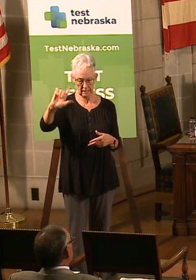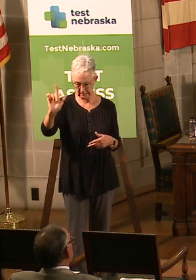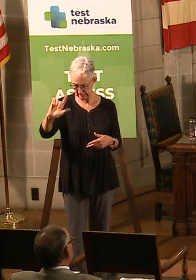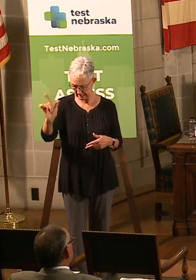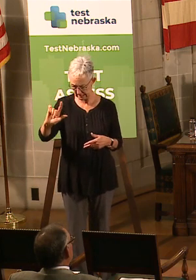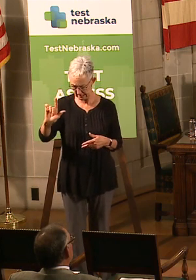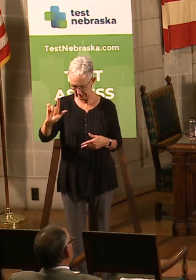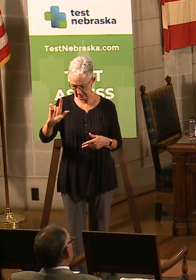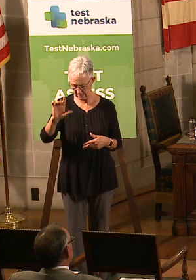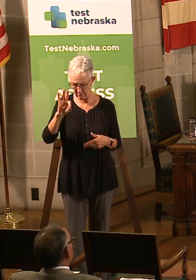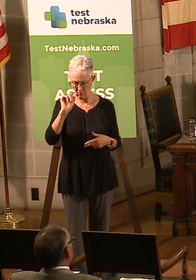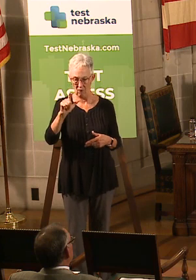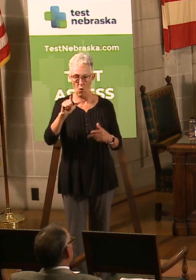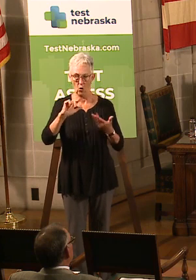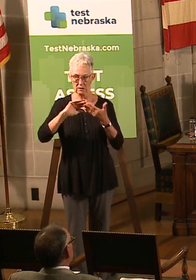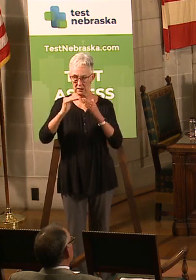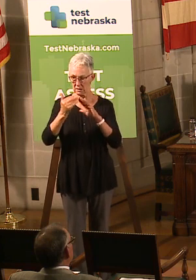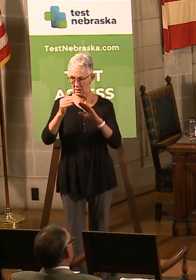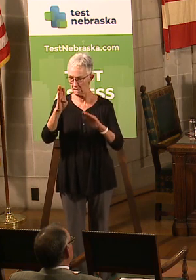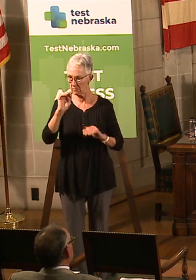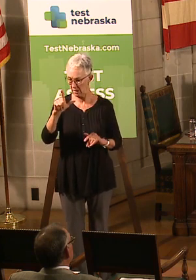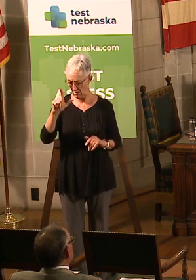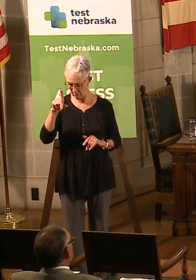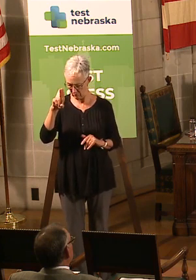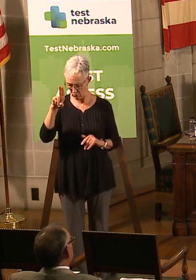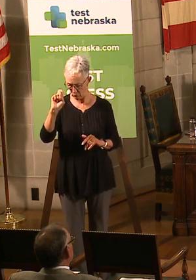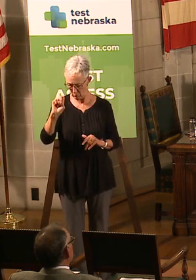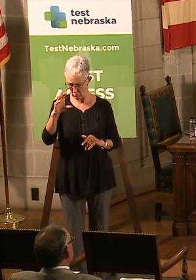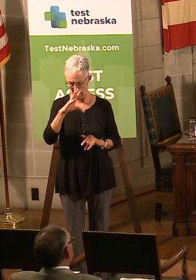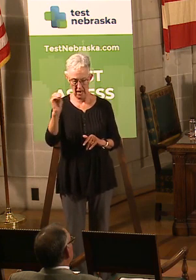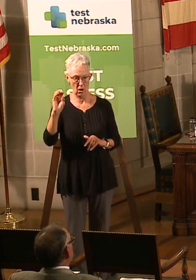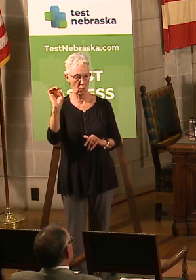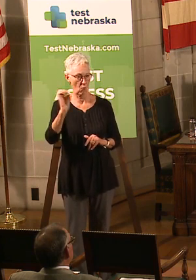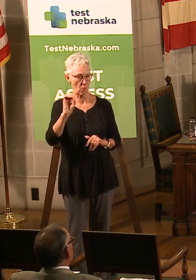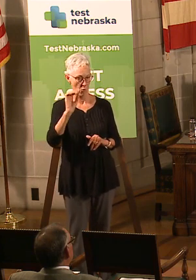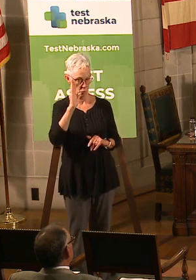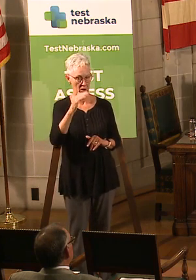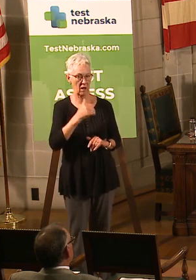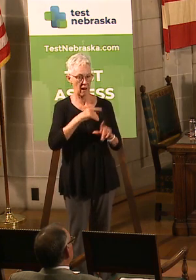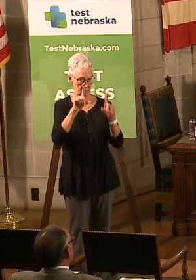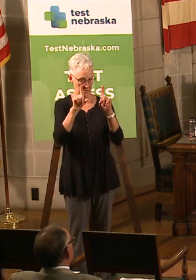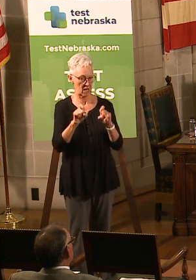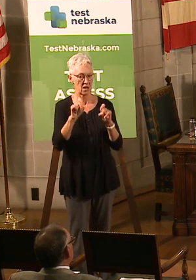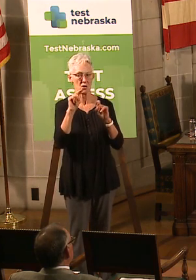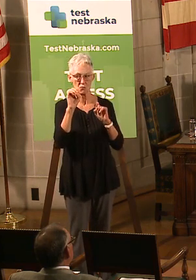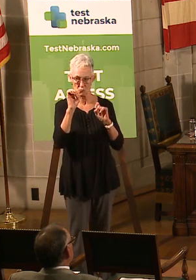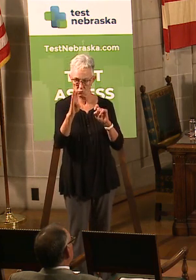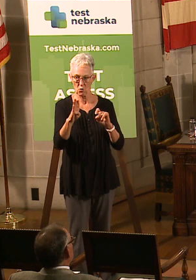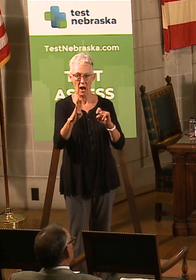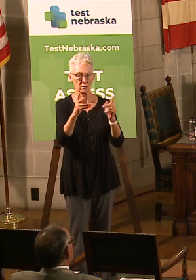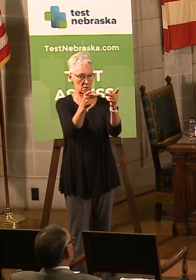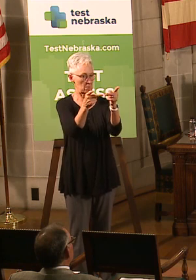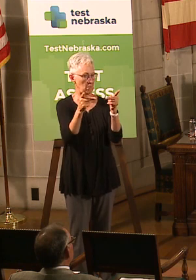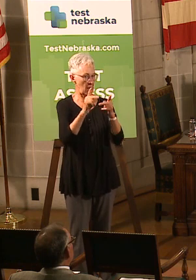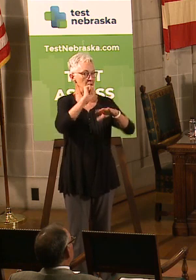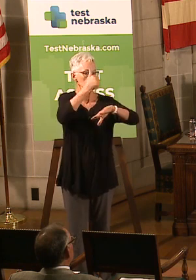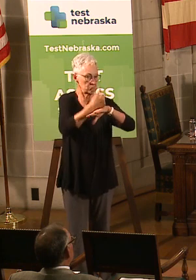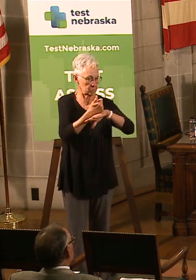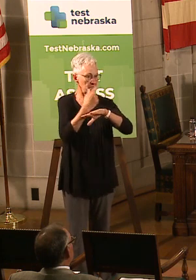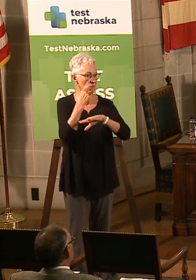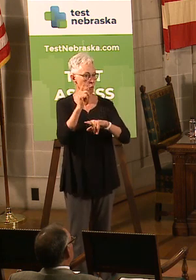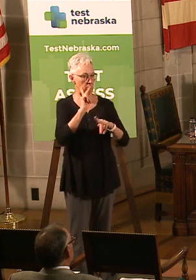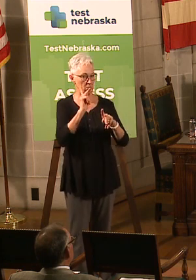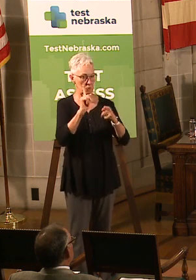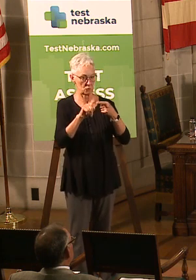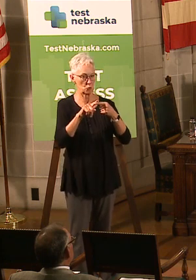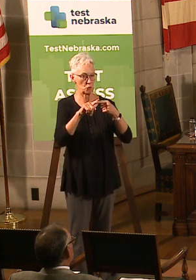So, again, if you haven't signed up, please sign up. Everywhere outside of Douglas County, we really open it up to anybody who has signed up. Within Omaha,